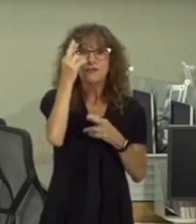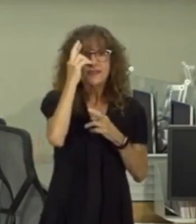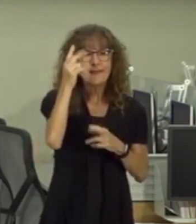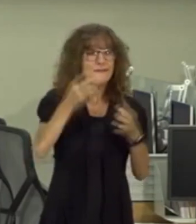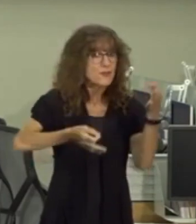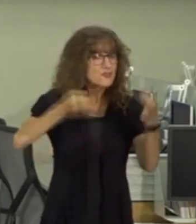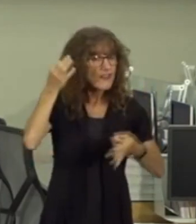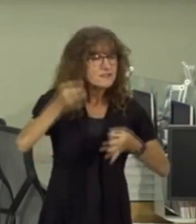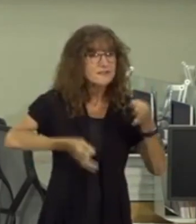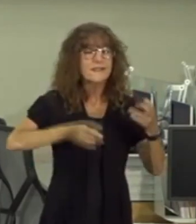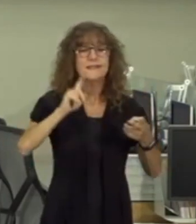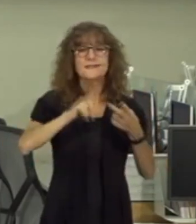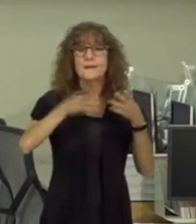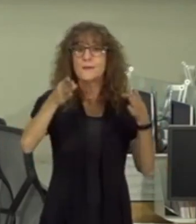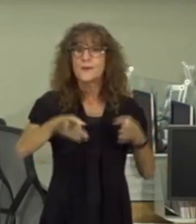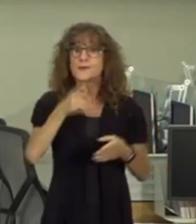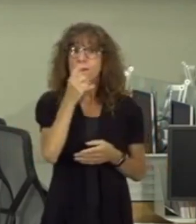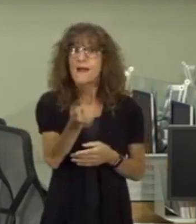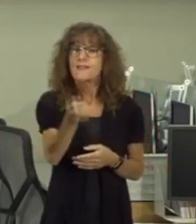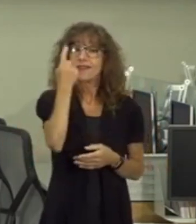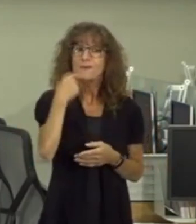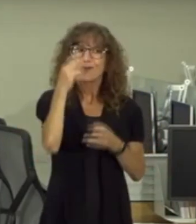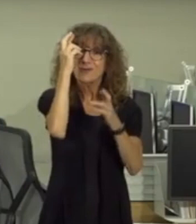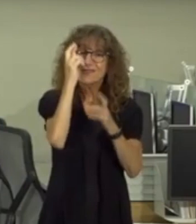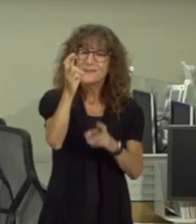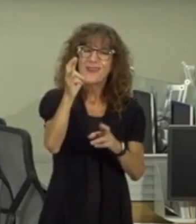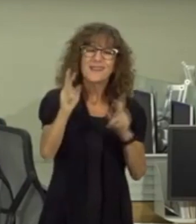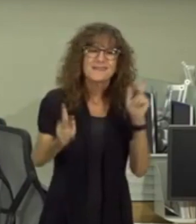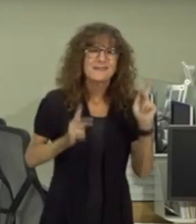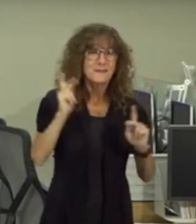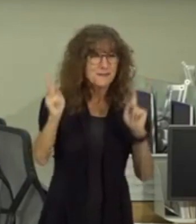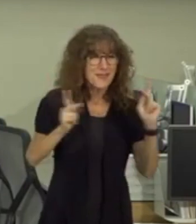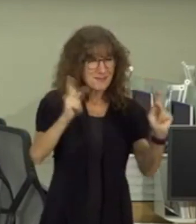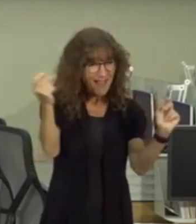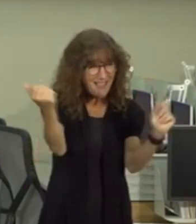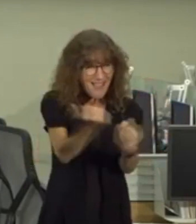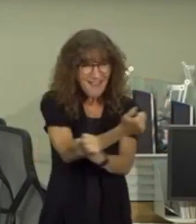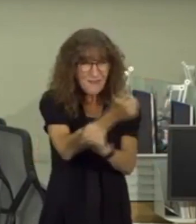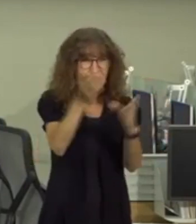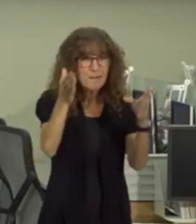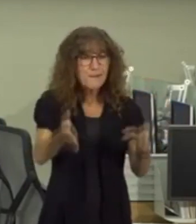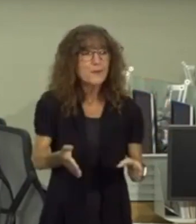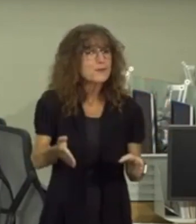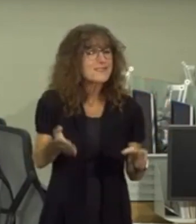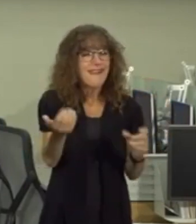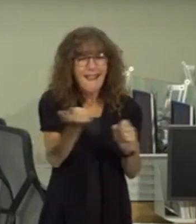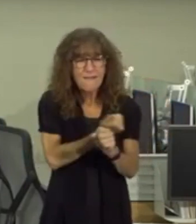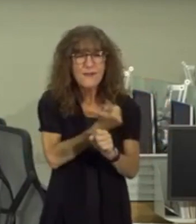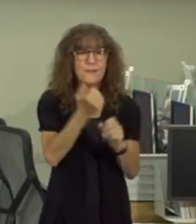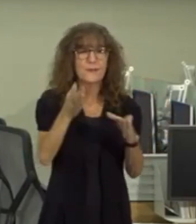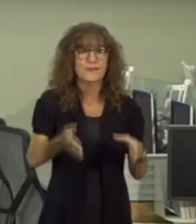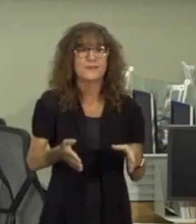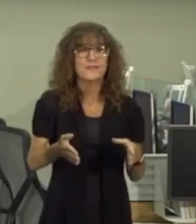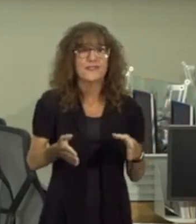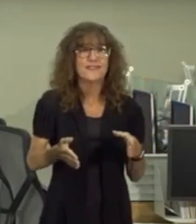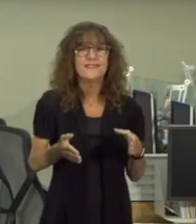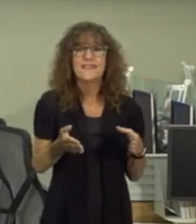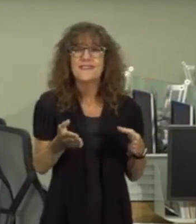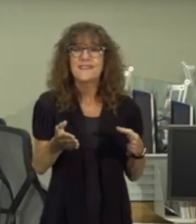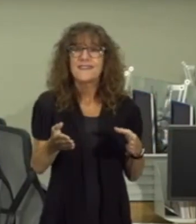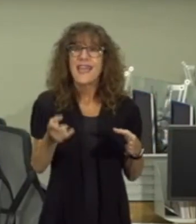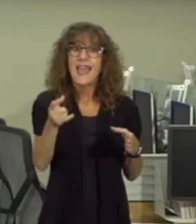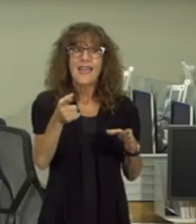um a person who understands that we respect the humanity of every person that we police um and who is is